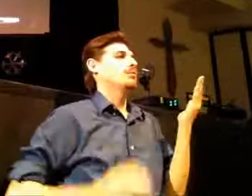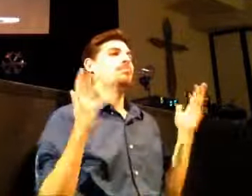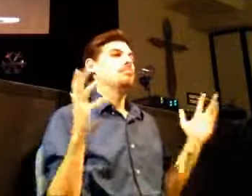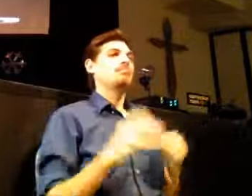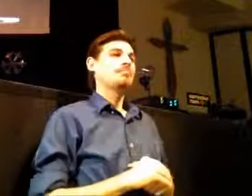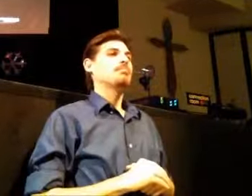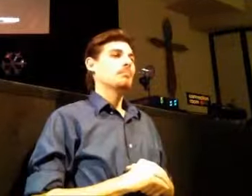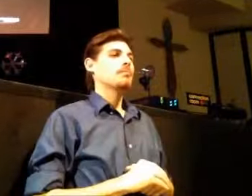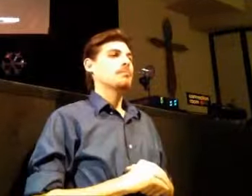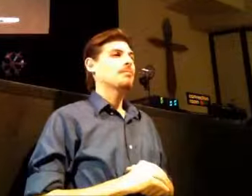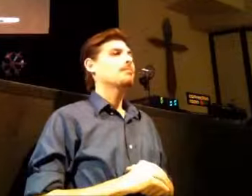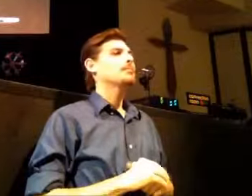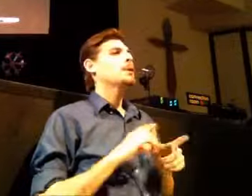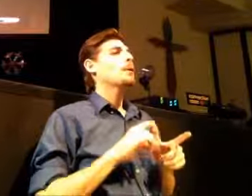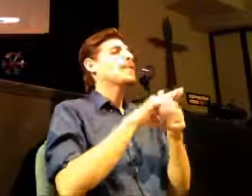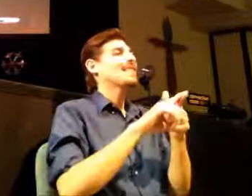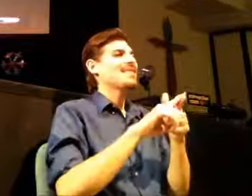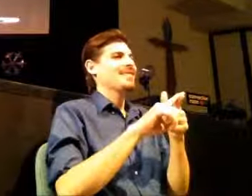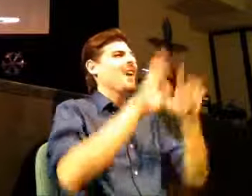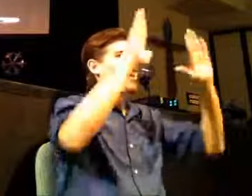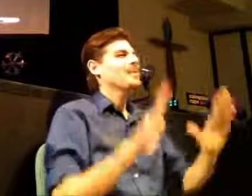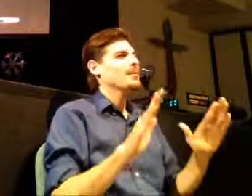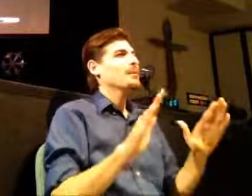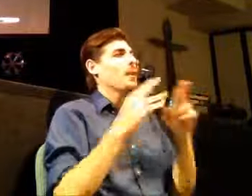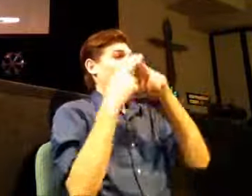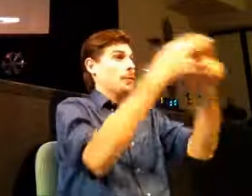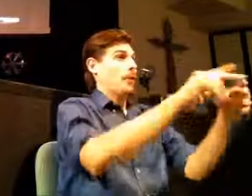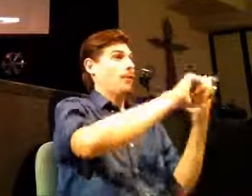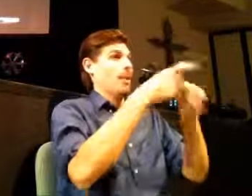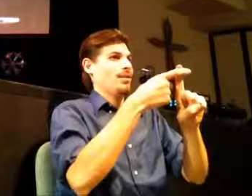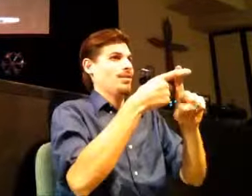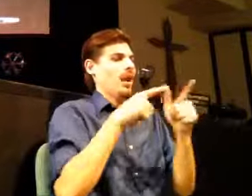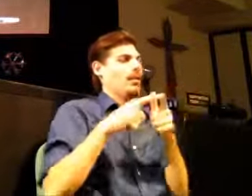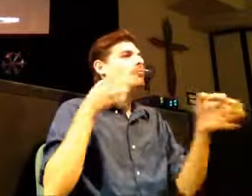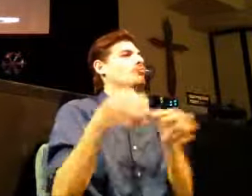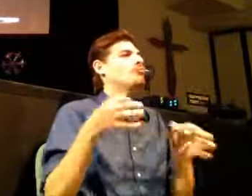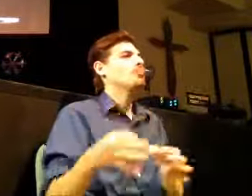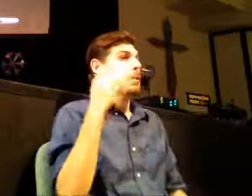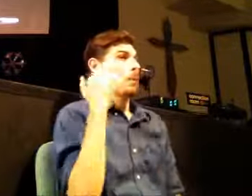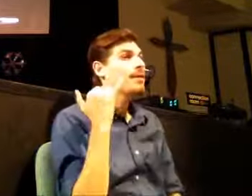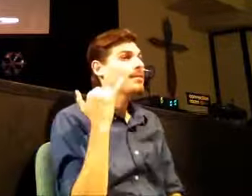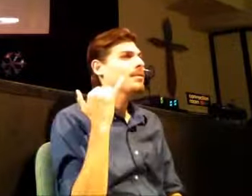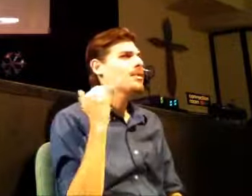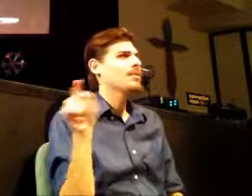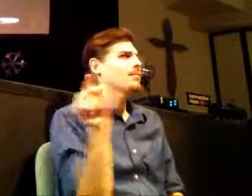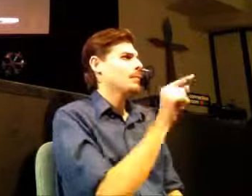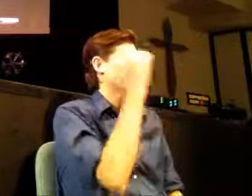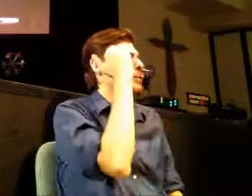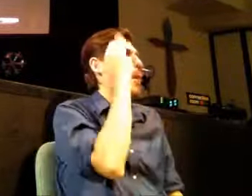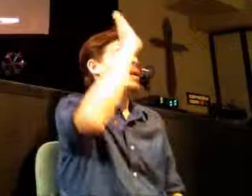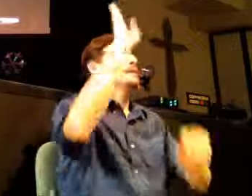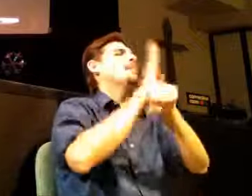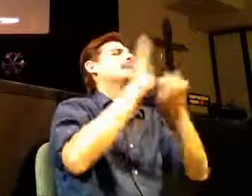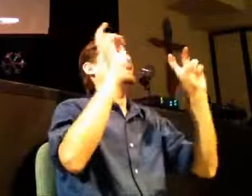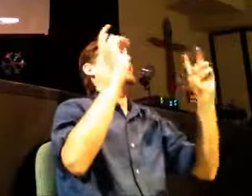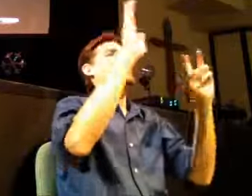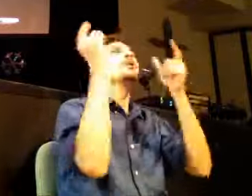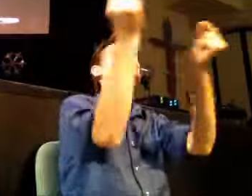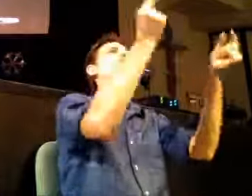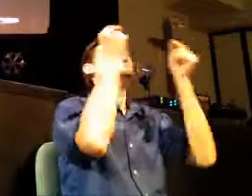beautiful is, he describes then why he would call you friend. One of the reasons he would call you friend, he says this, is because you know the business of God. And what he's getting at there in that moment is, there are purposes, there are dreams